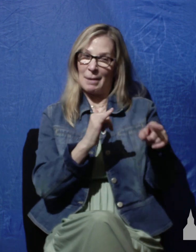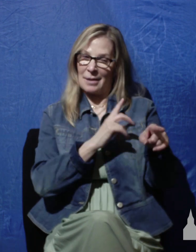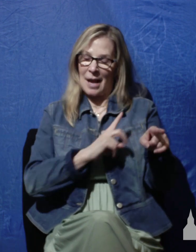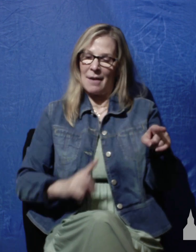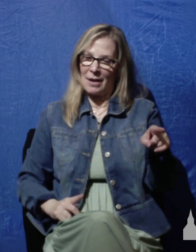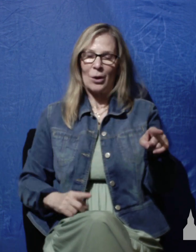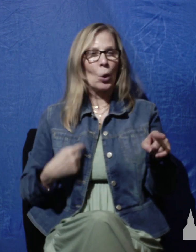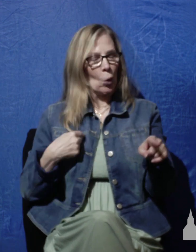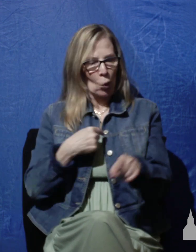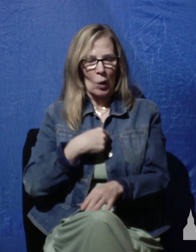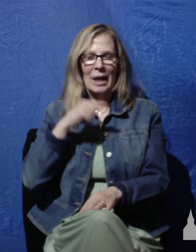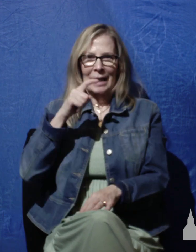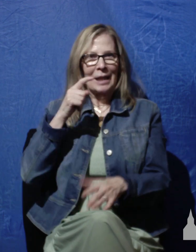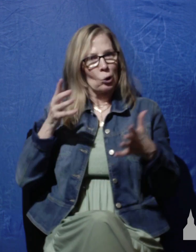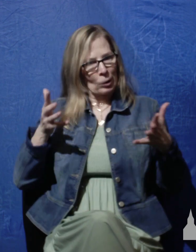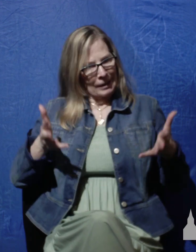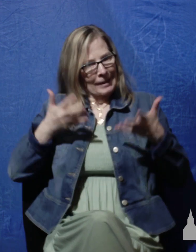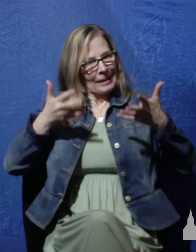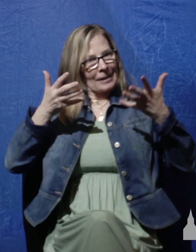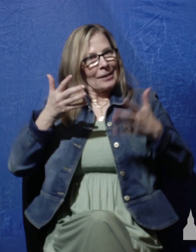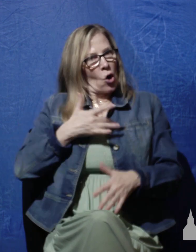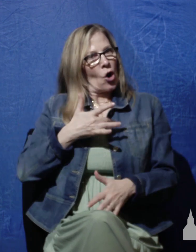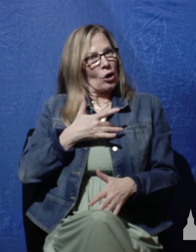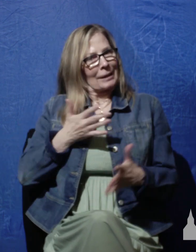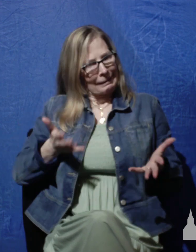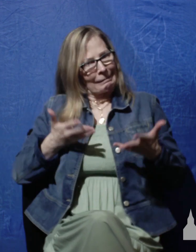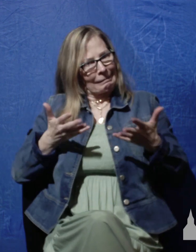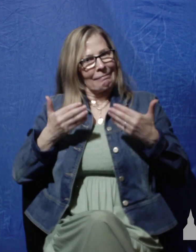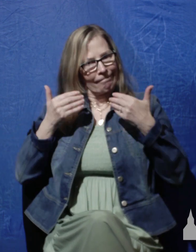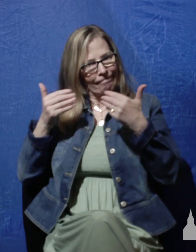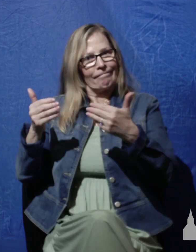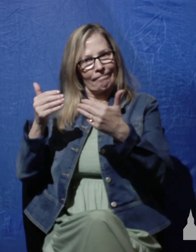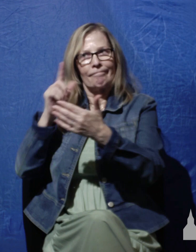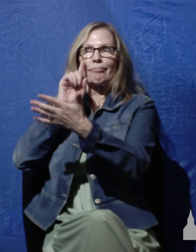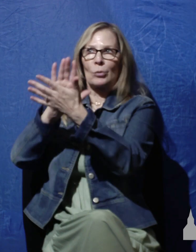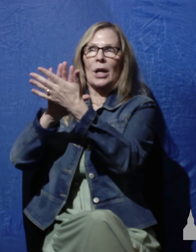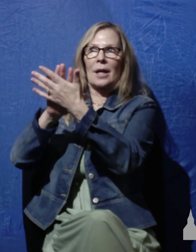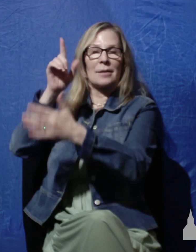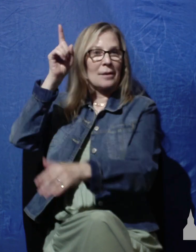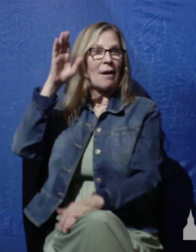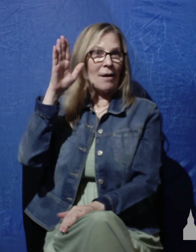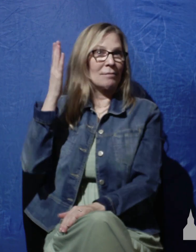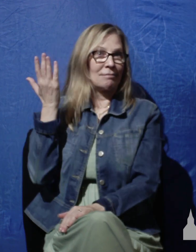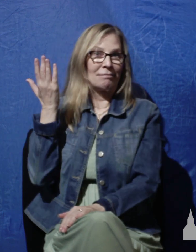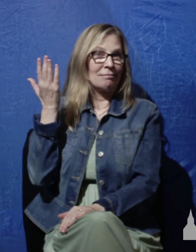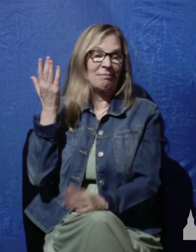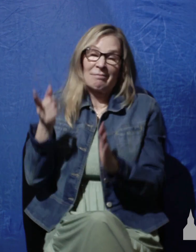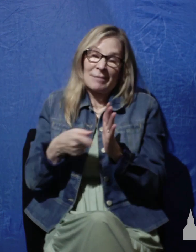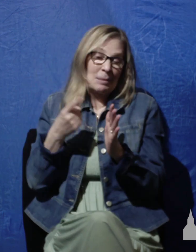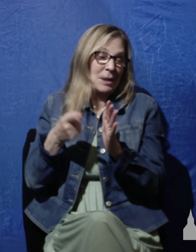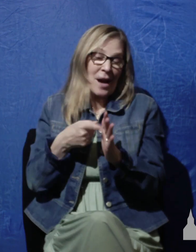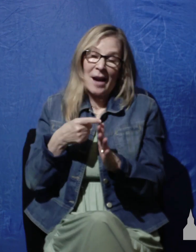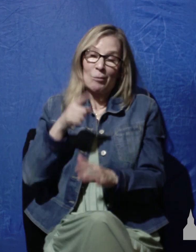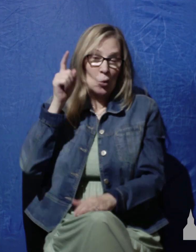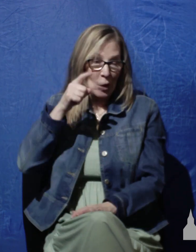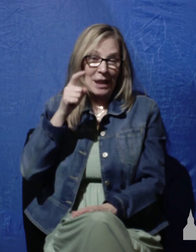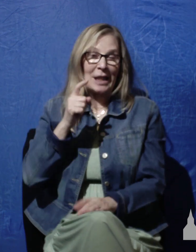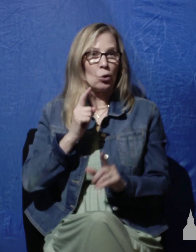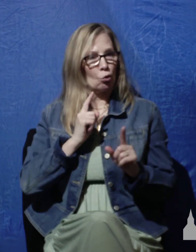stir our hearts to praise God. There are times when we need to just talk to ourselves